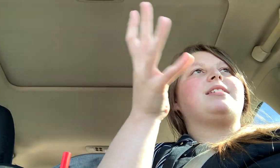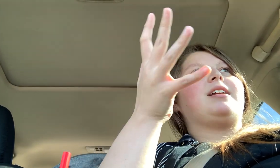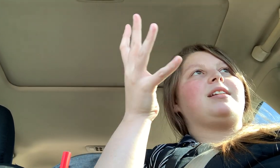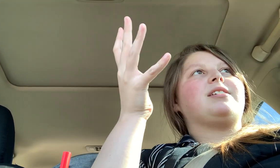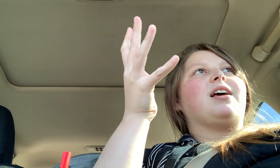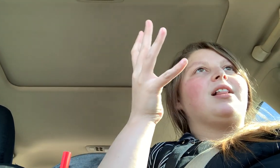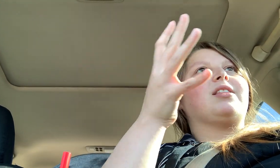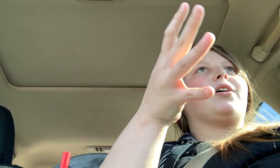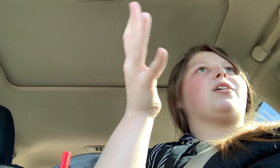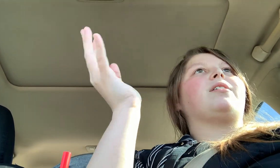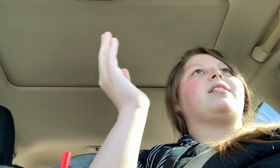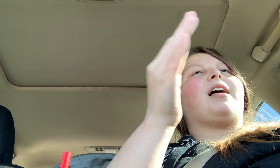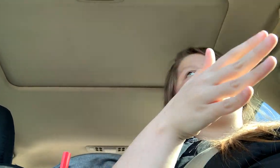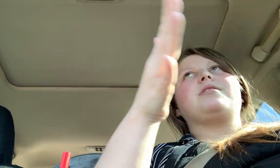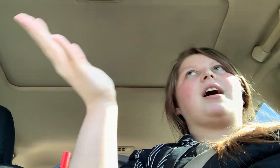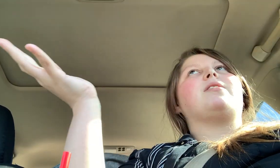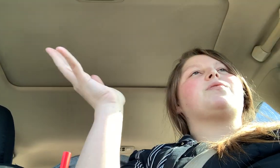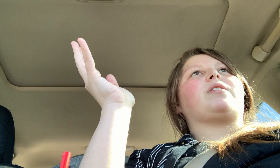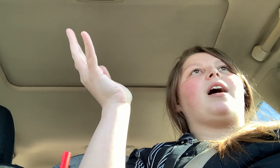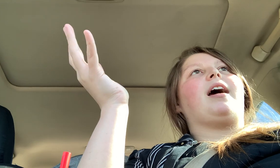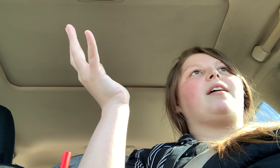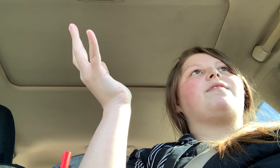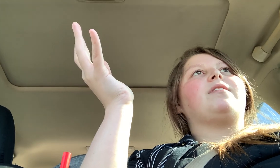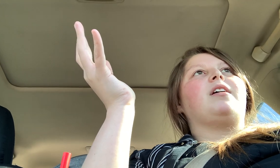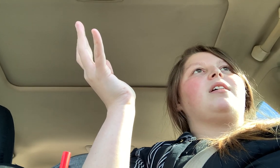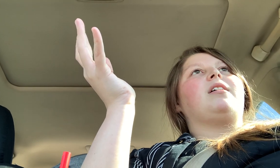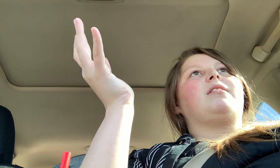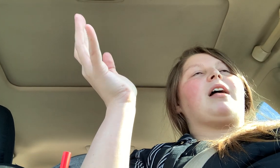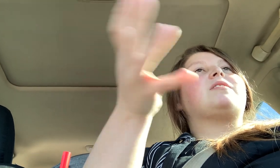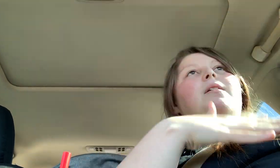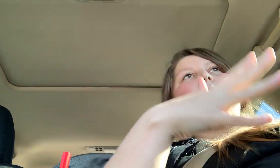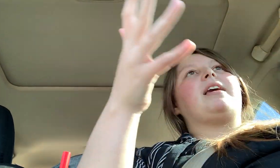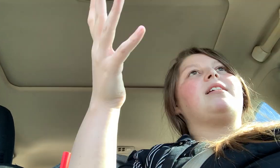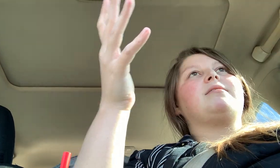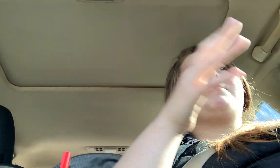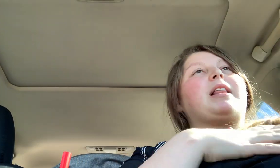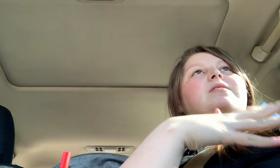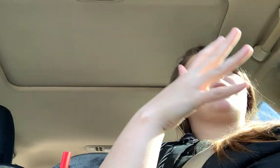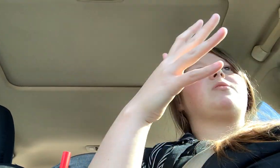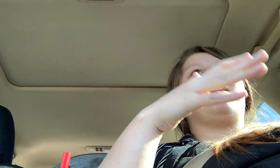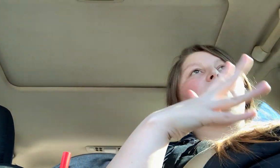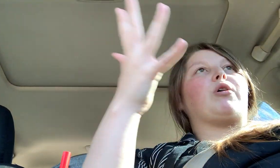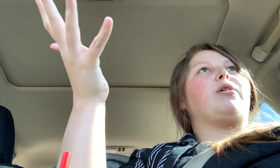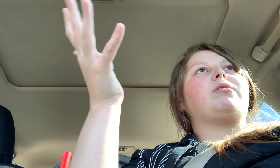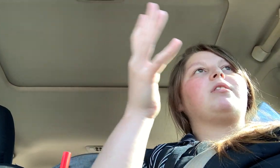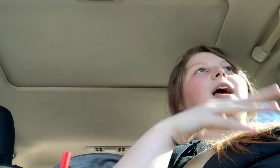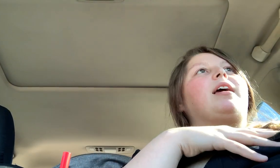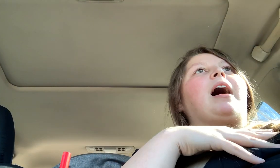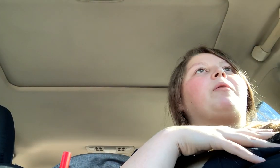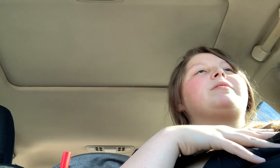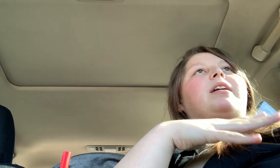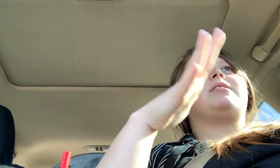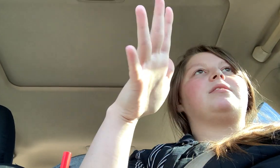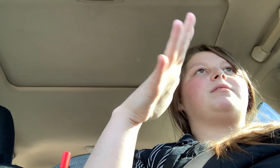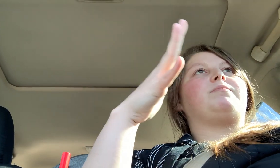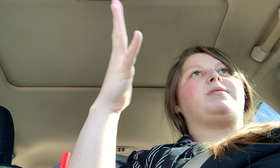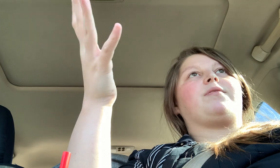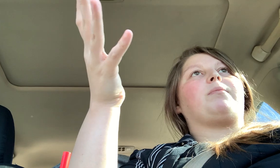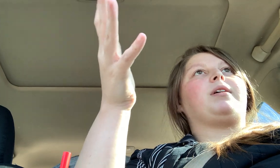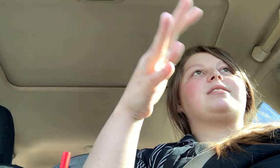didn't learn lifestyles for life. That's on me, but that's also on growth. Like I was at a different place.